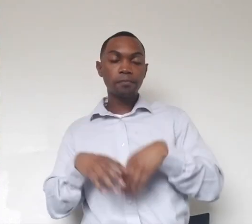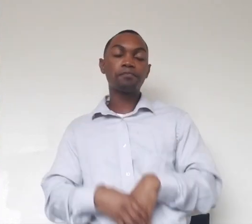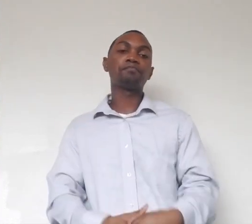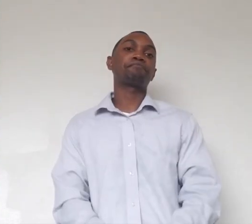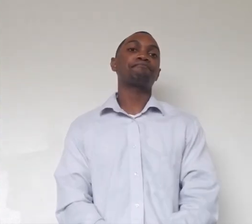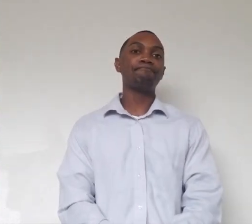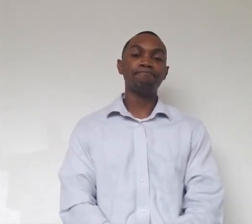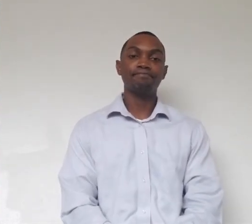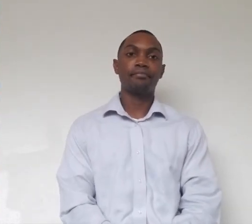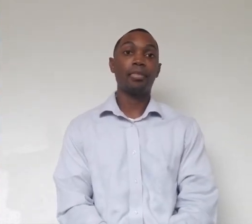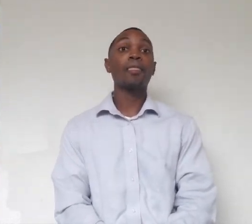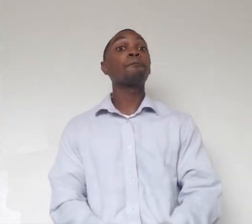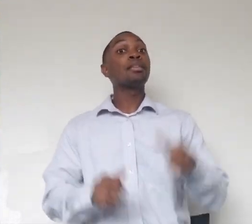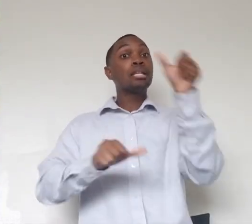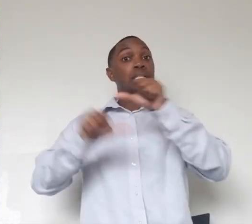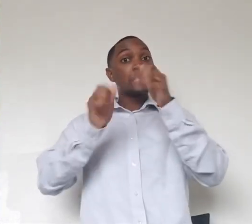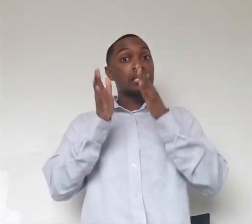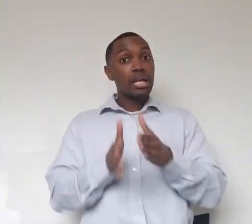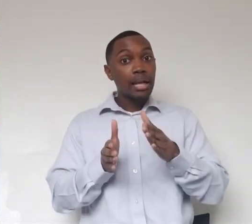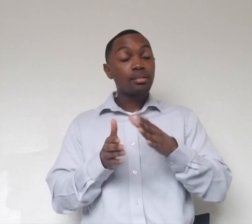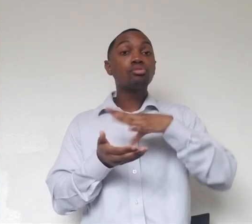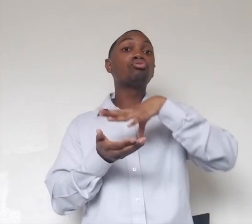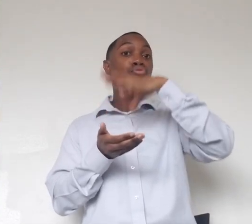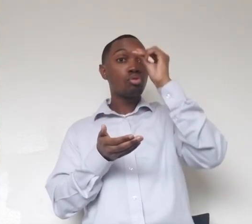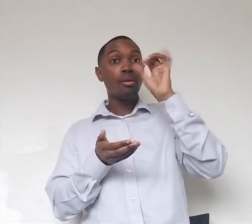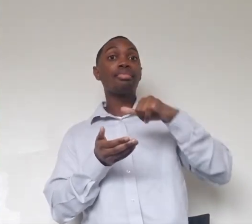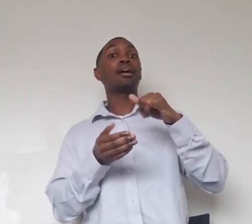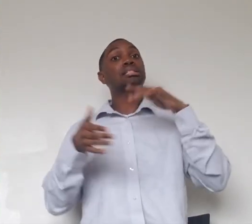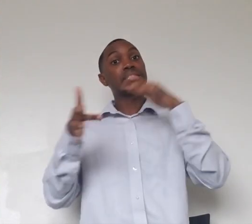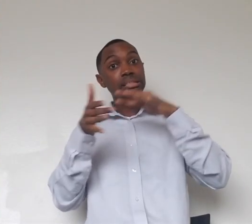And scientists have actually learned by studying lions in the wild that individual lions,